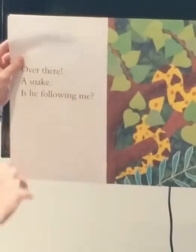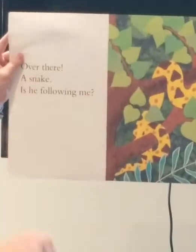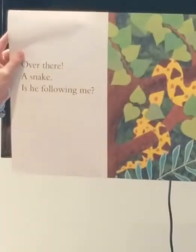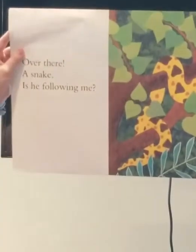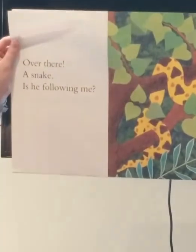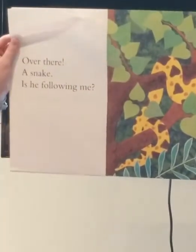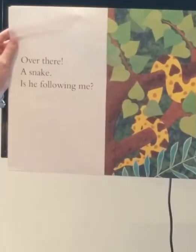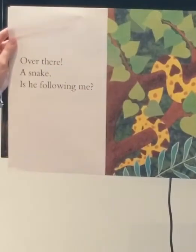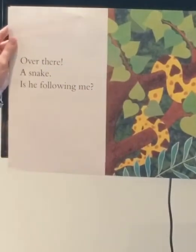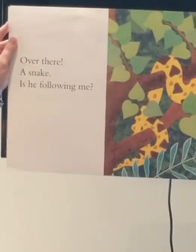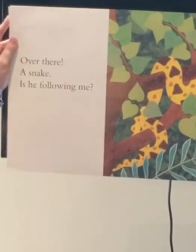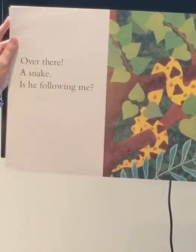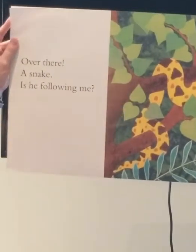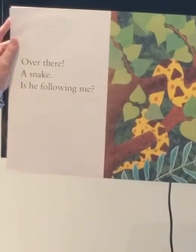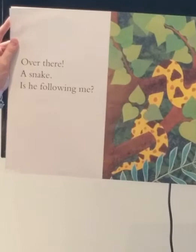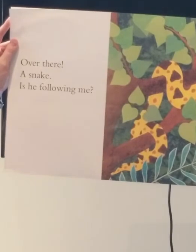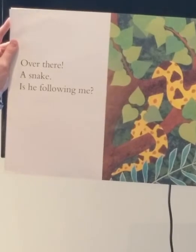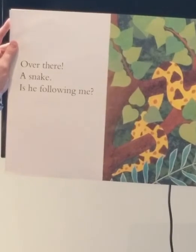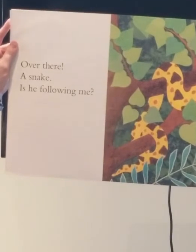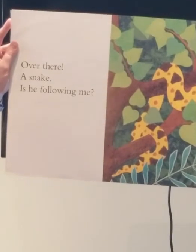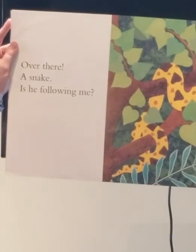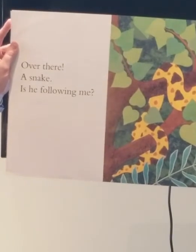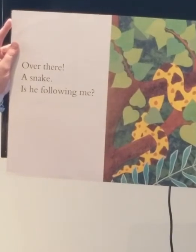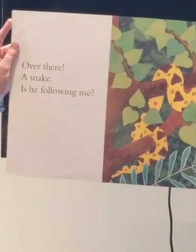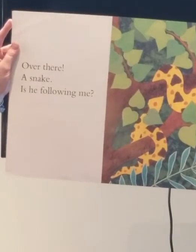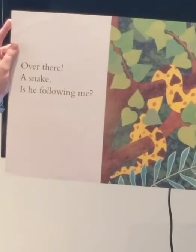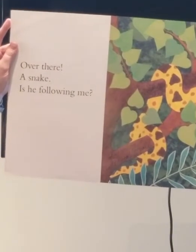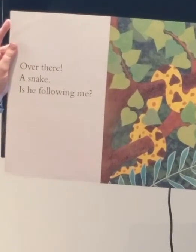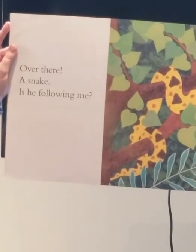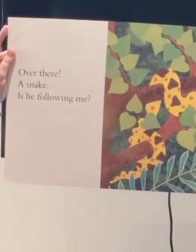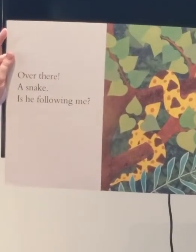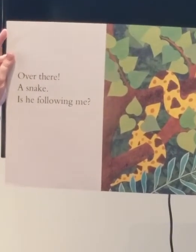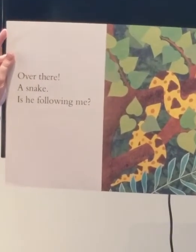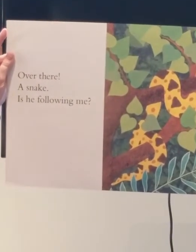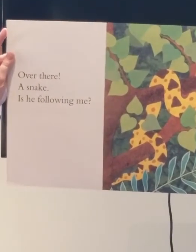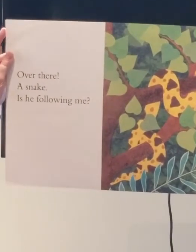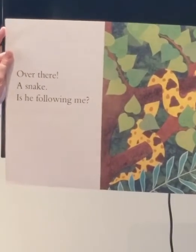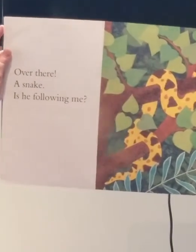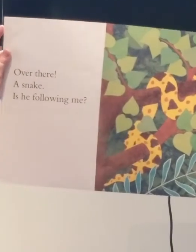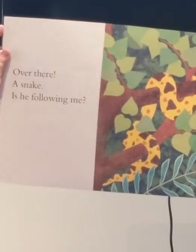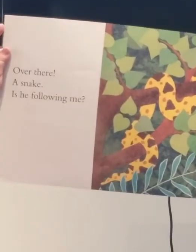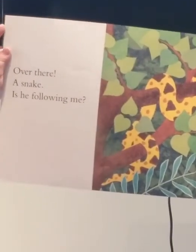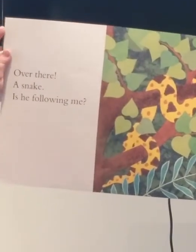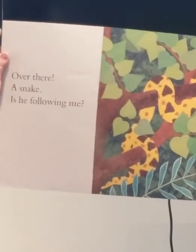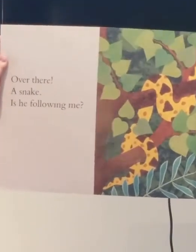Grrrrr. there! A snake! Is he following me? Oh no. Do you see him?